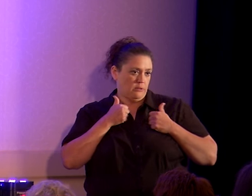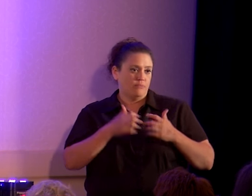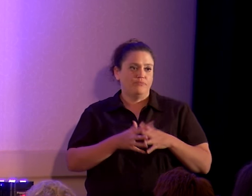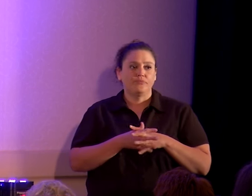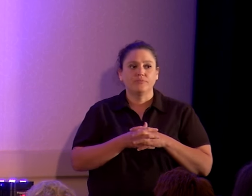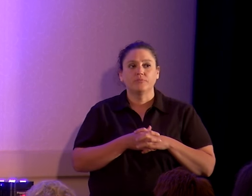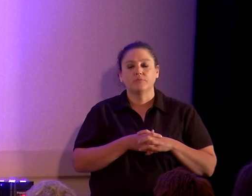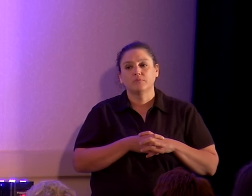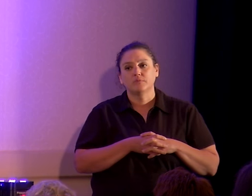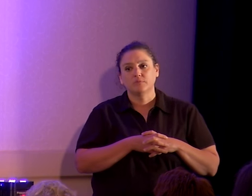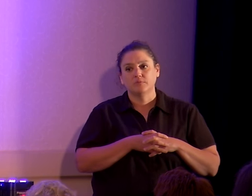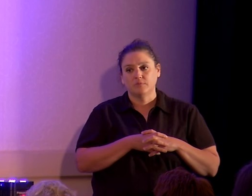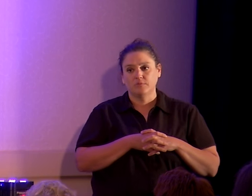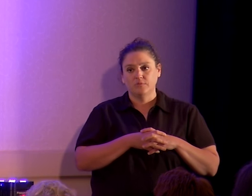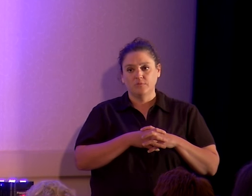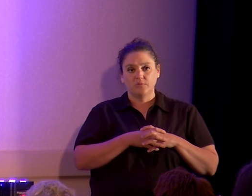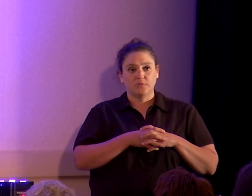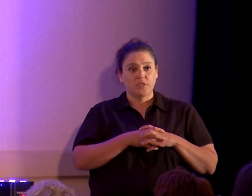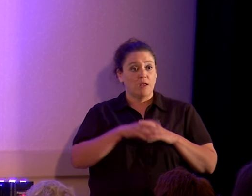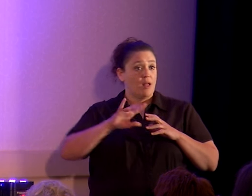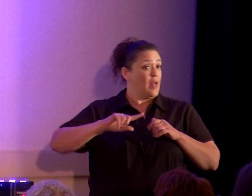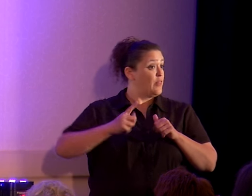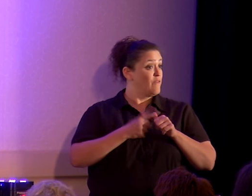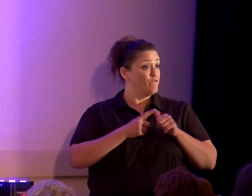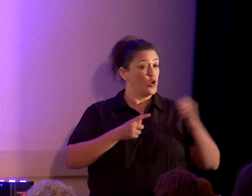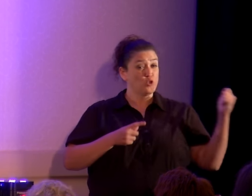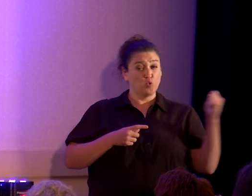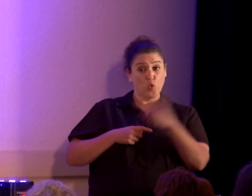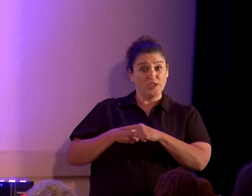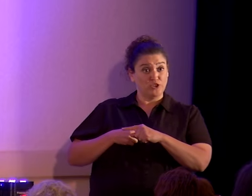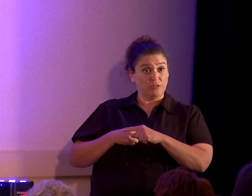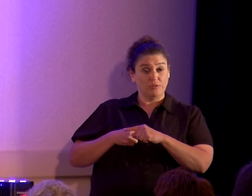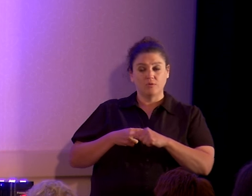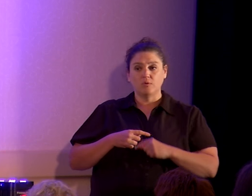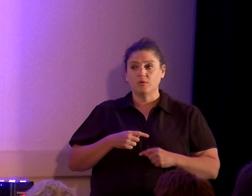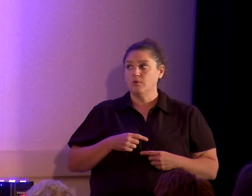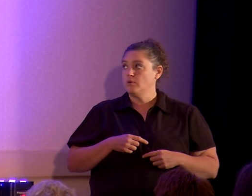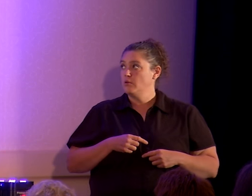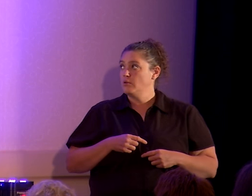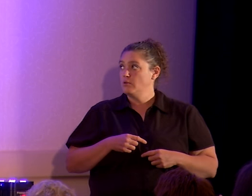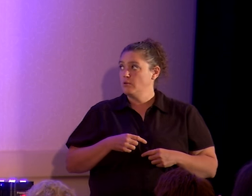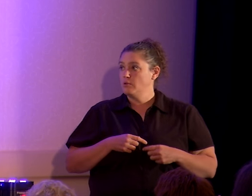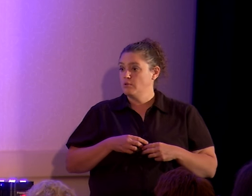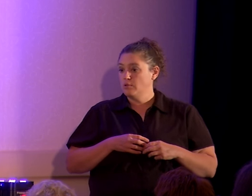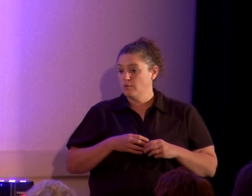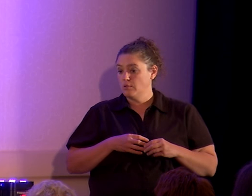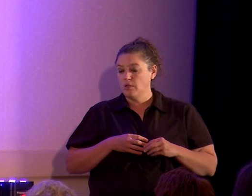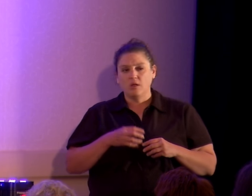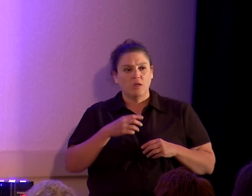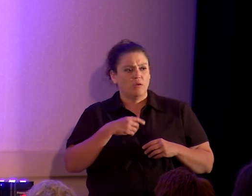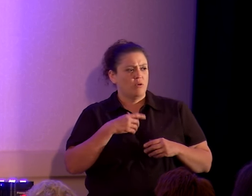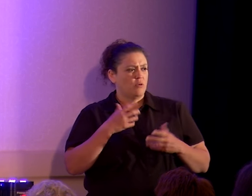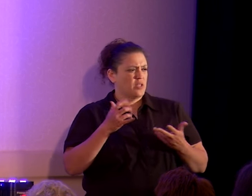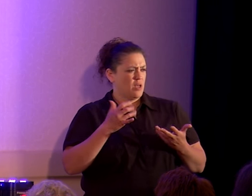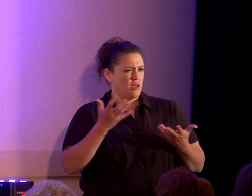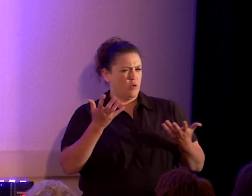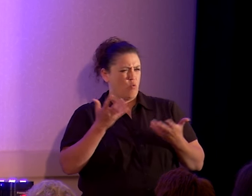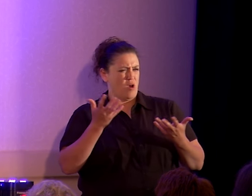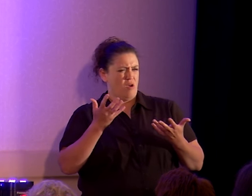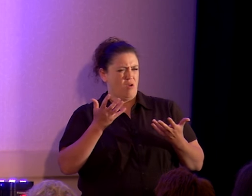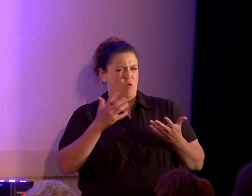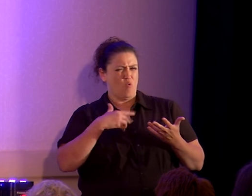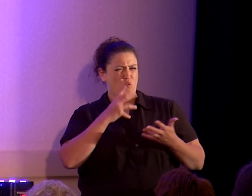And the immediate first question that people asked was, wow, what a waste of time. Don't you